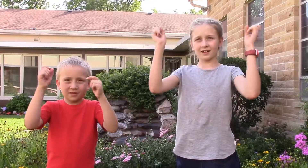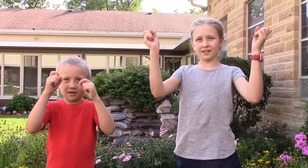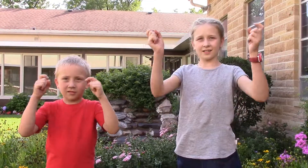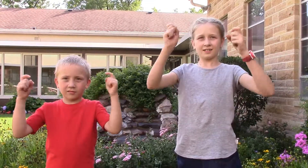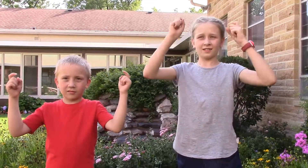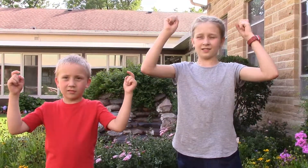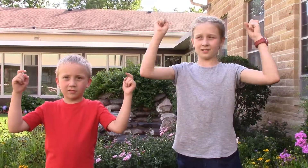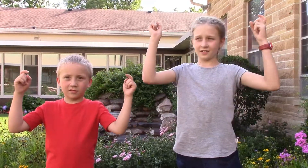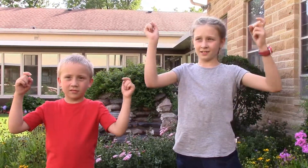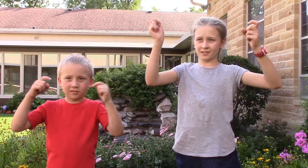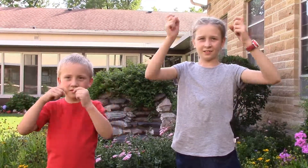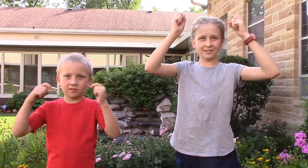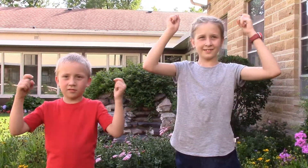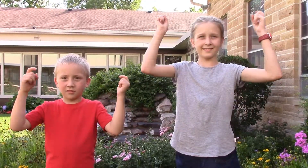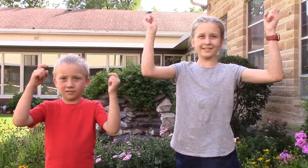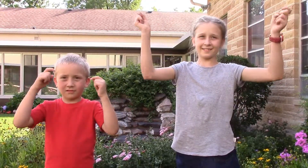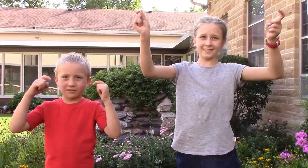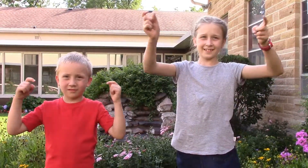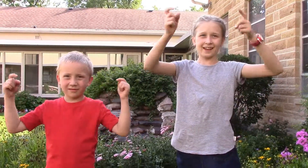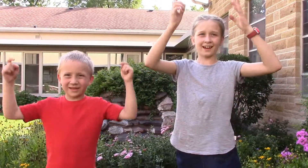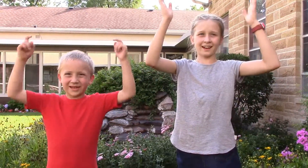Alleluia, Alleluia.